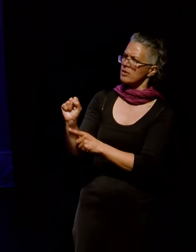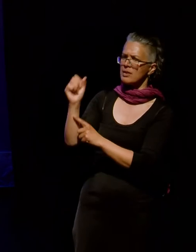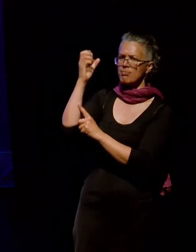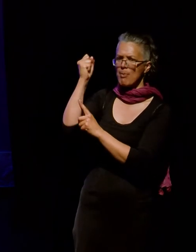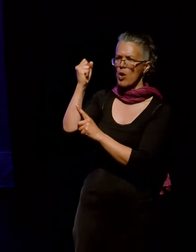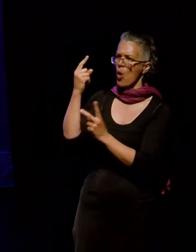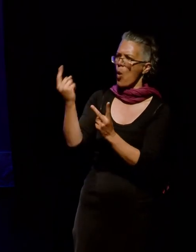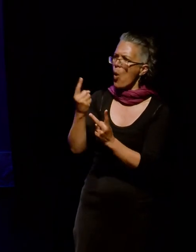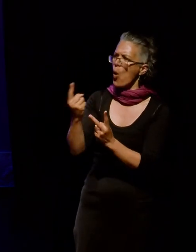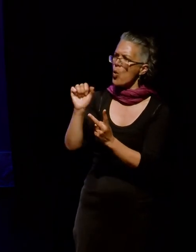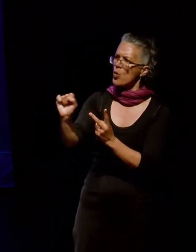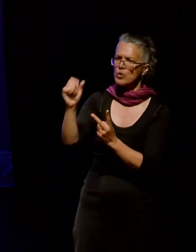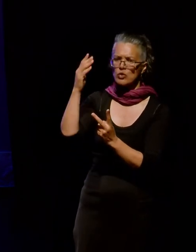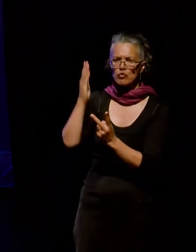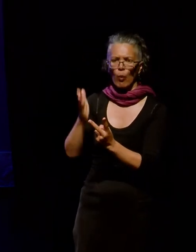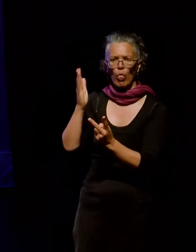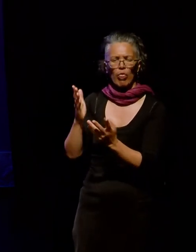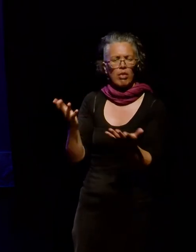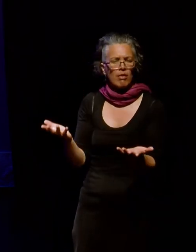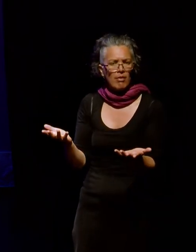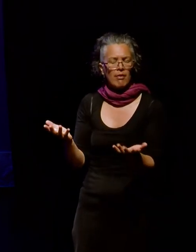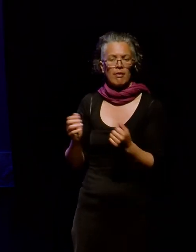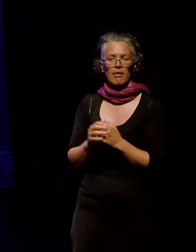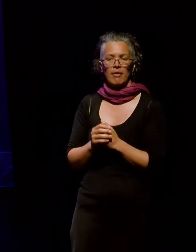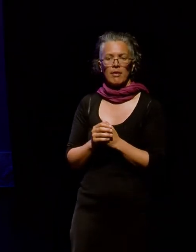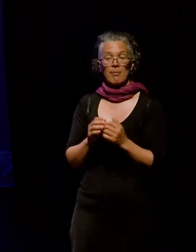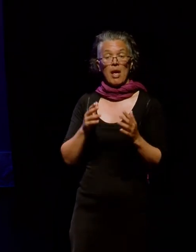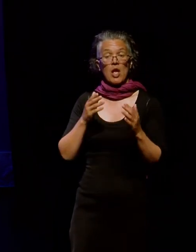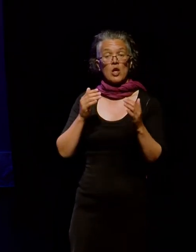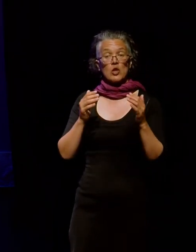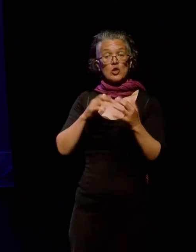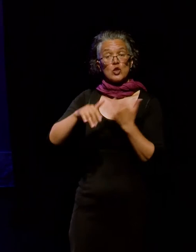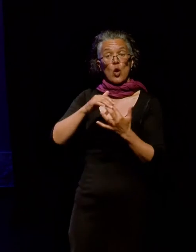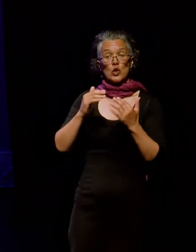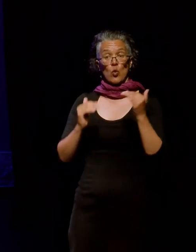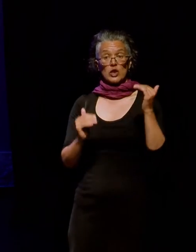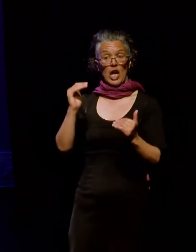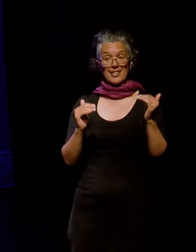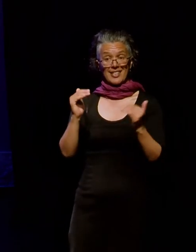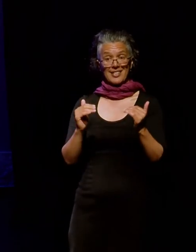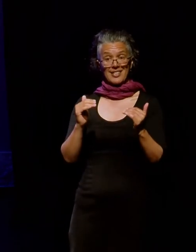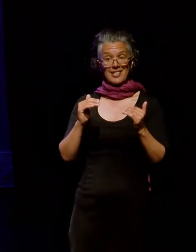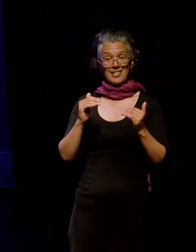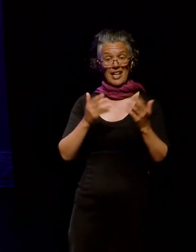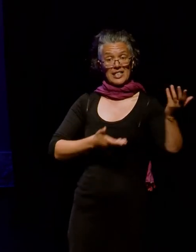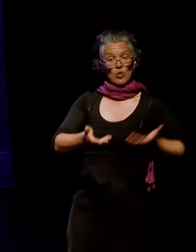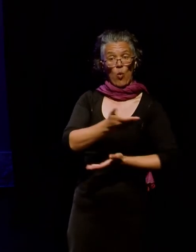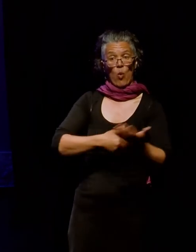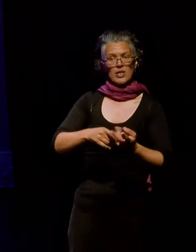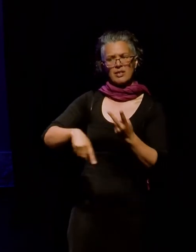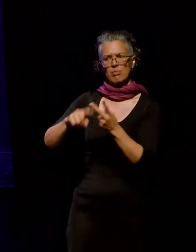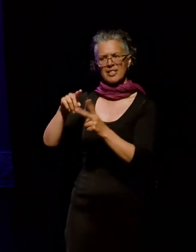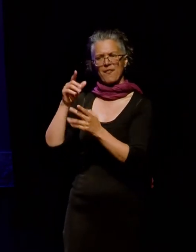Memory work is also a strong part of feminist and social justice discourse. It is important here for this research because it helps us